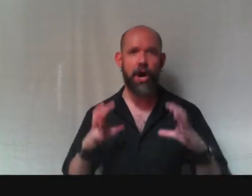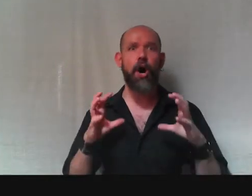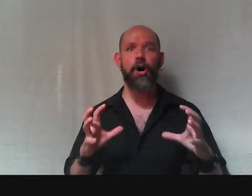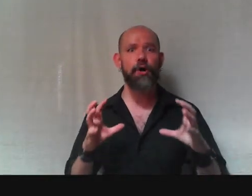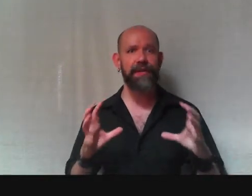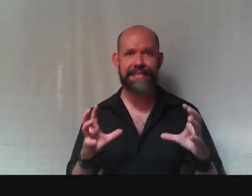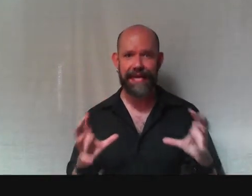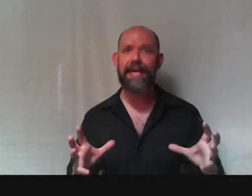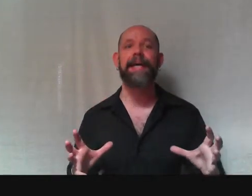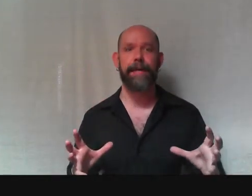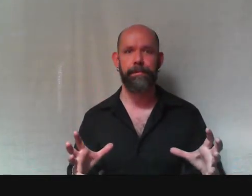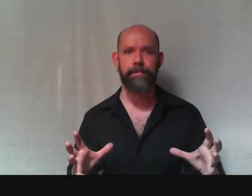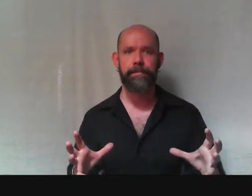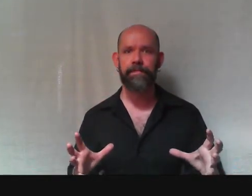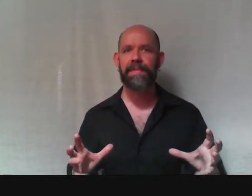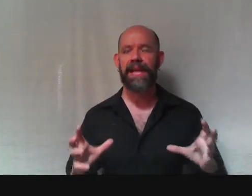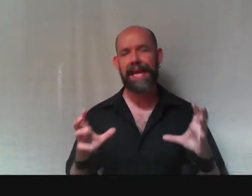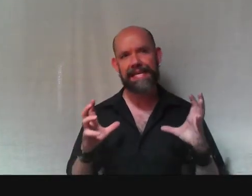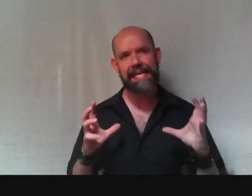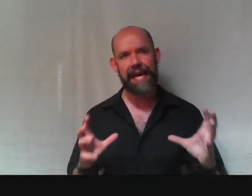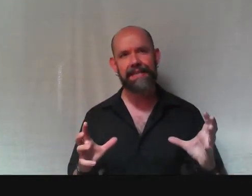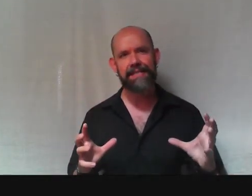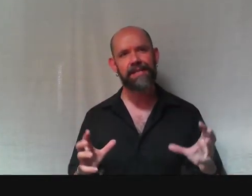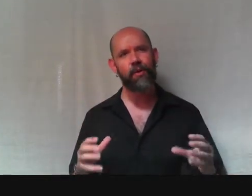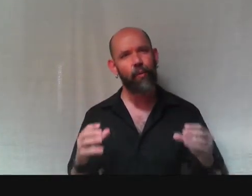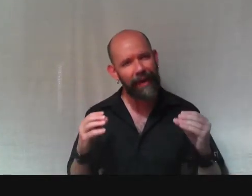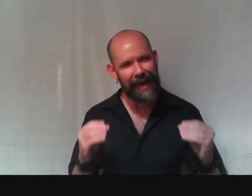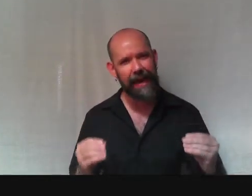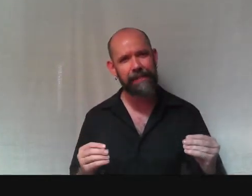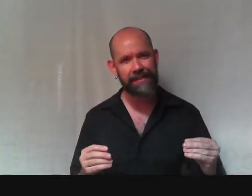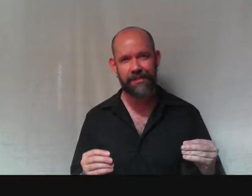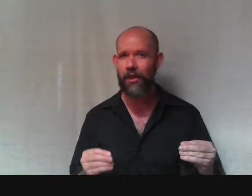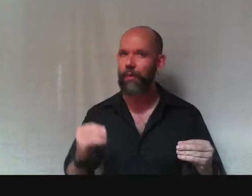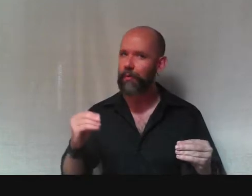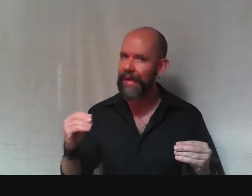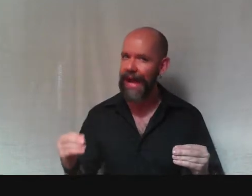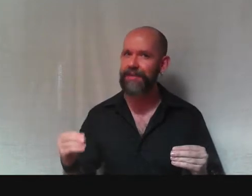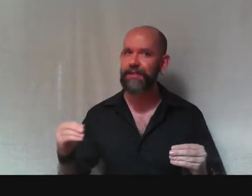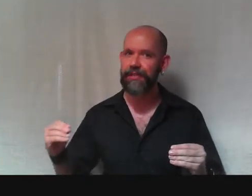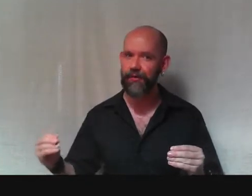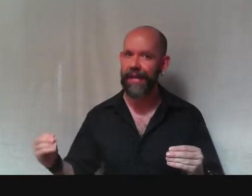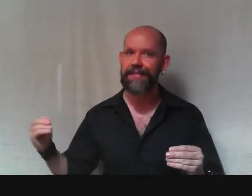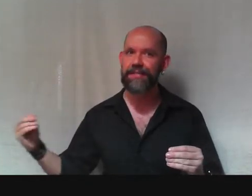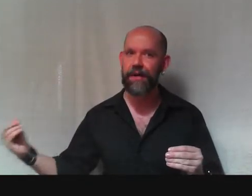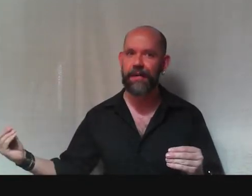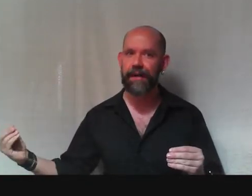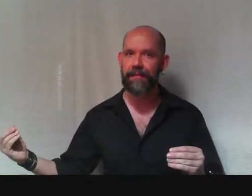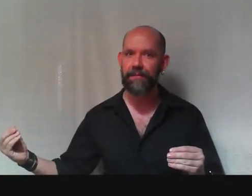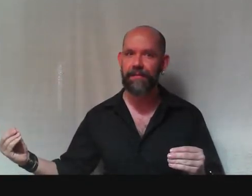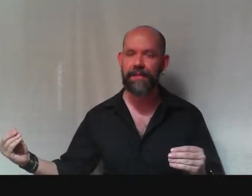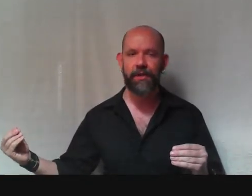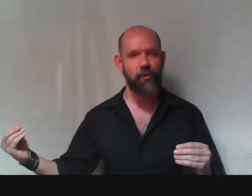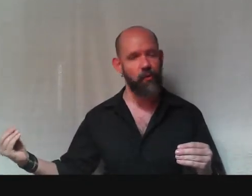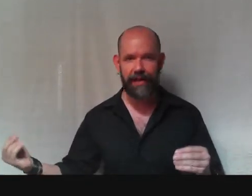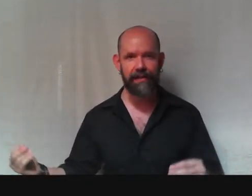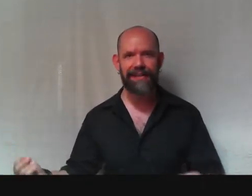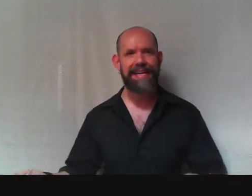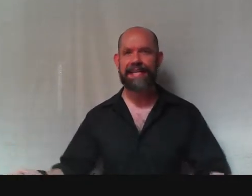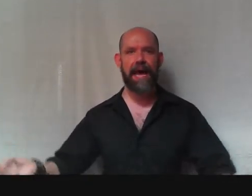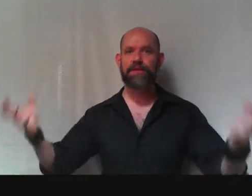all the time. And yet, what happens when we actually try to talk about them? Well, now